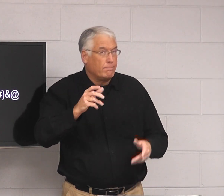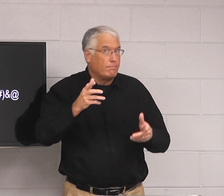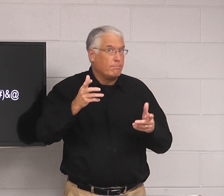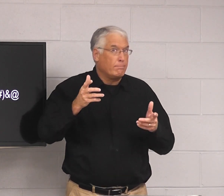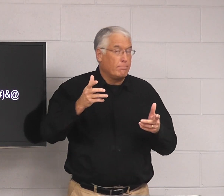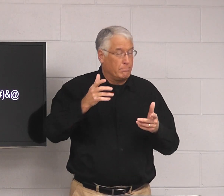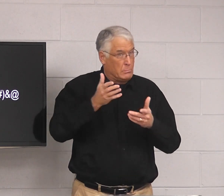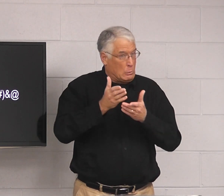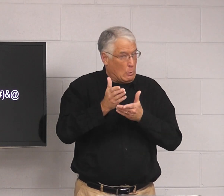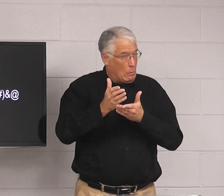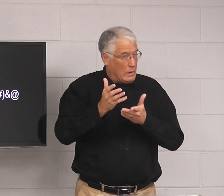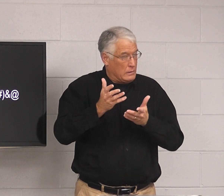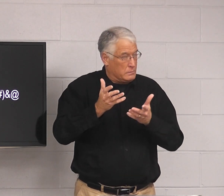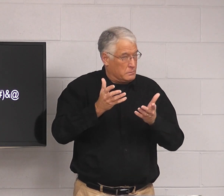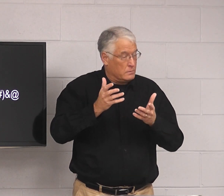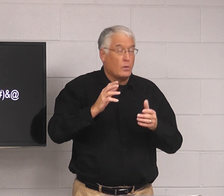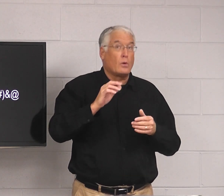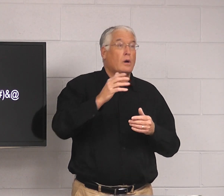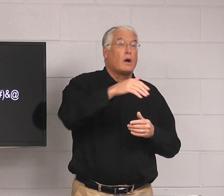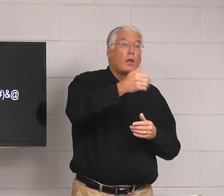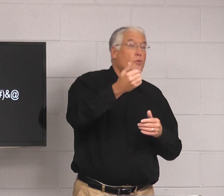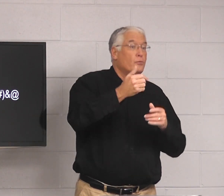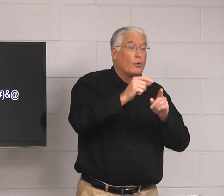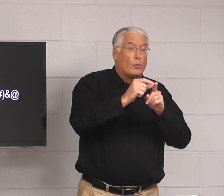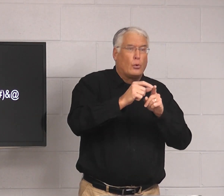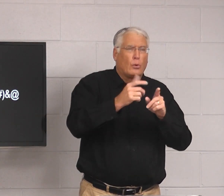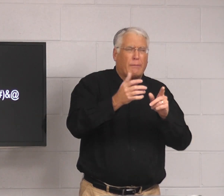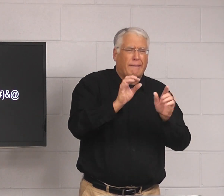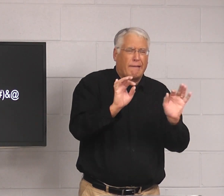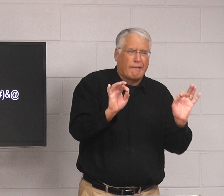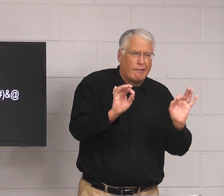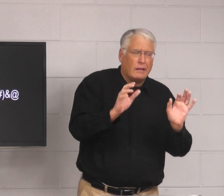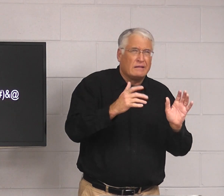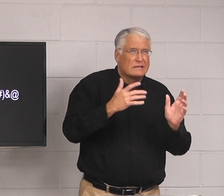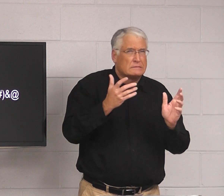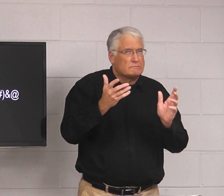like, shut up. Is that all right? Is that okay? Is okay? Other words?